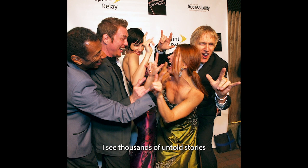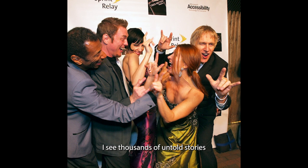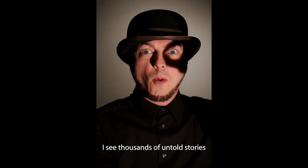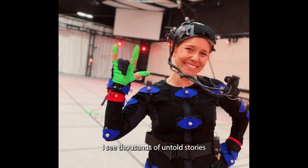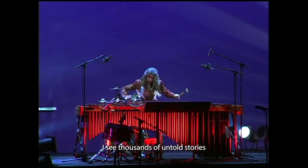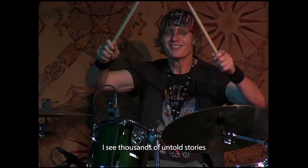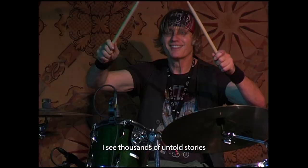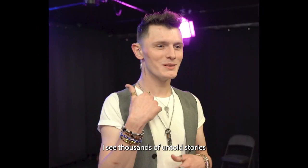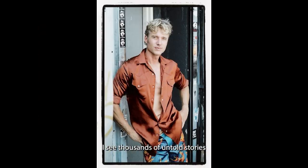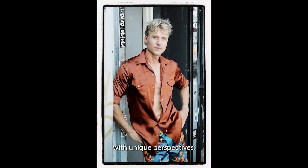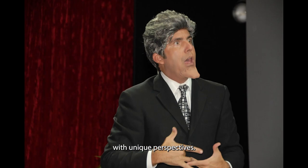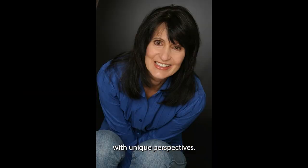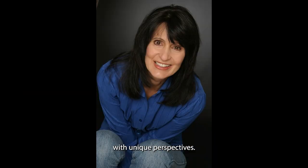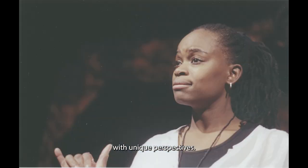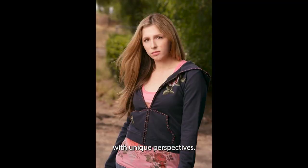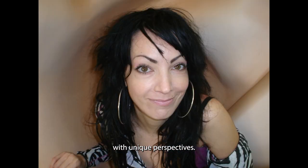thousands of untold stories with unique perspectives.